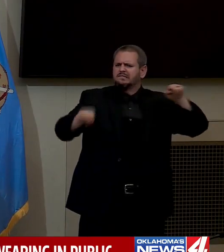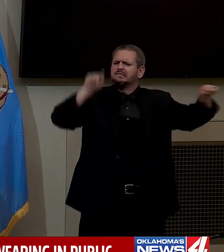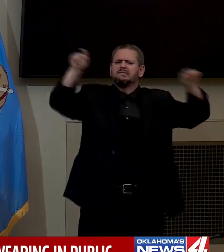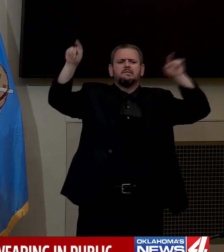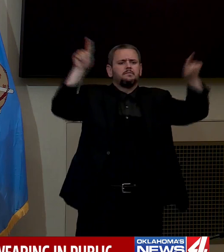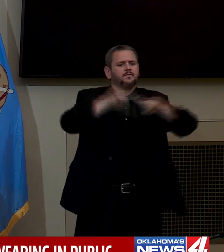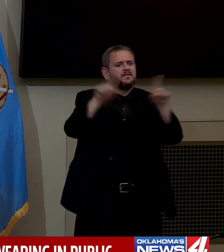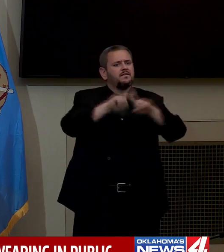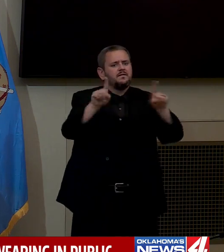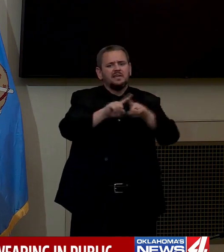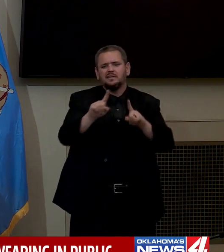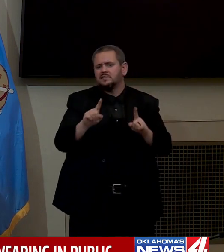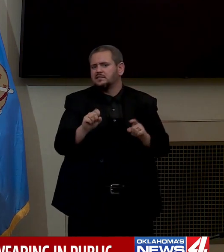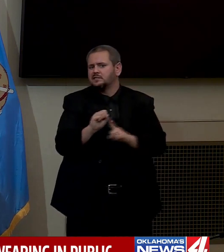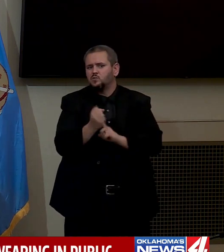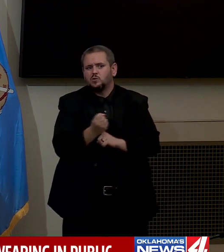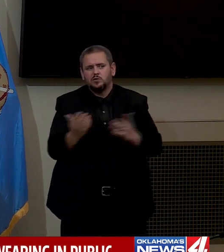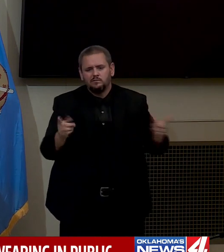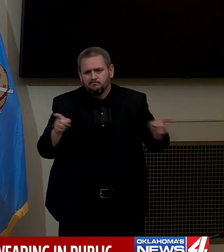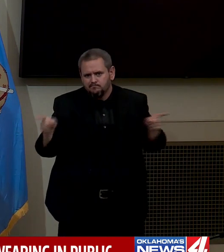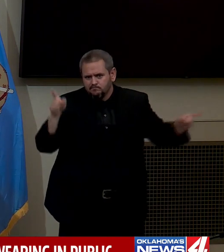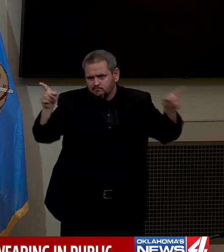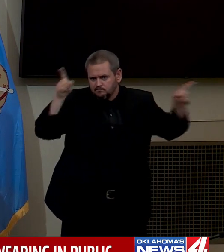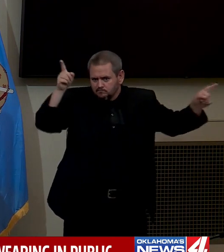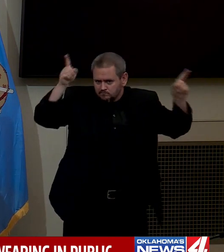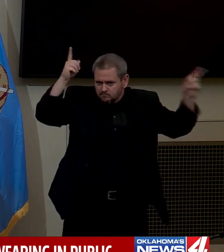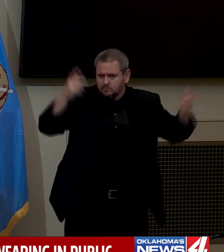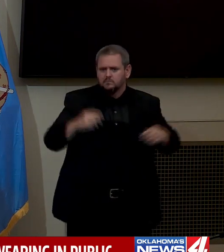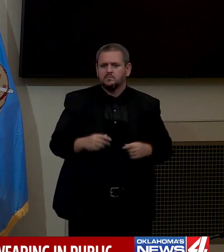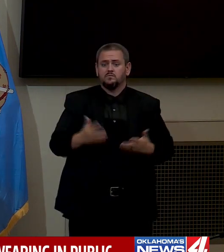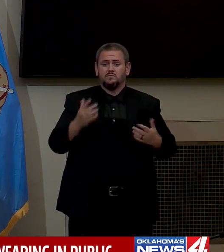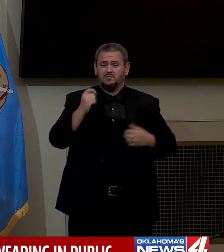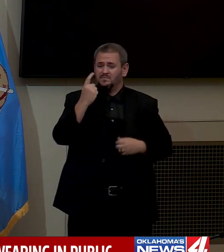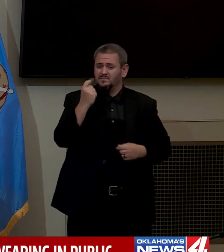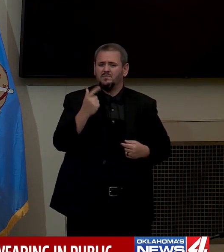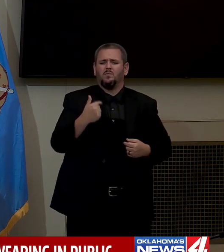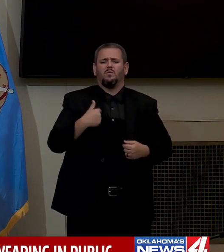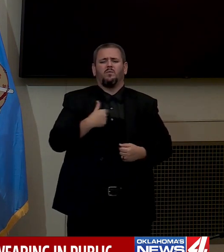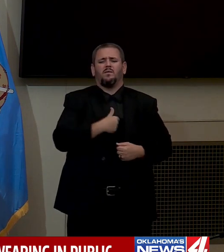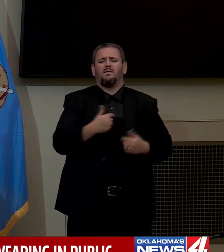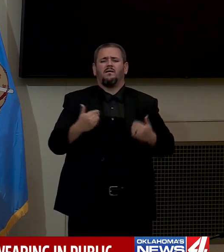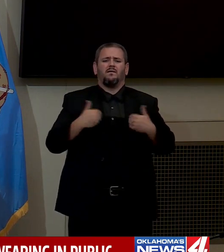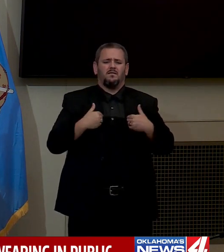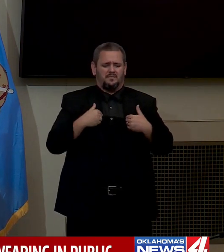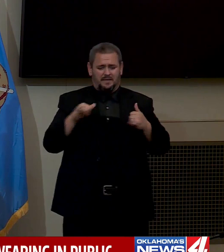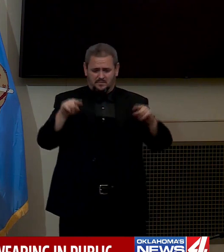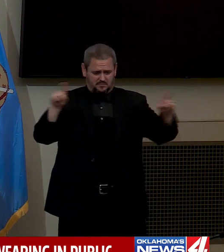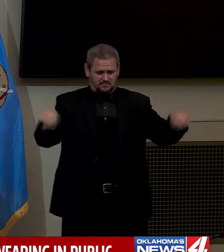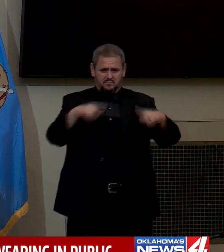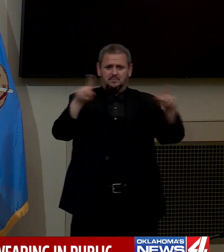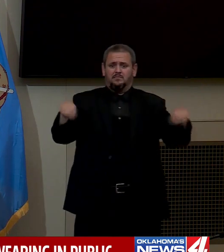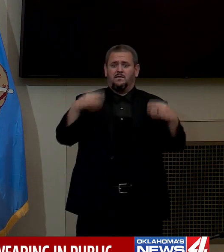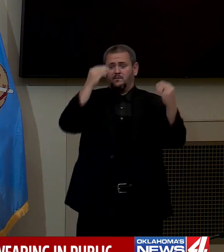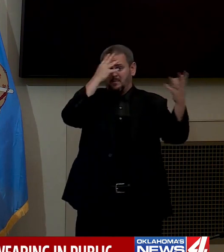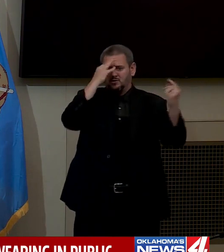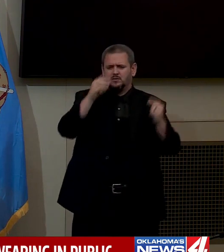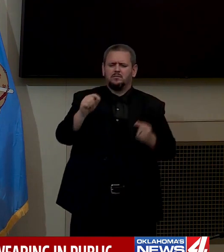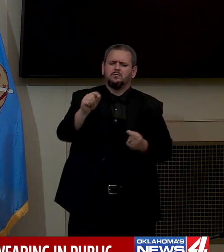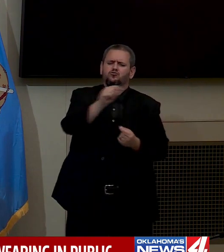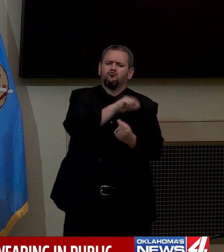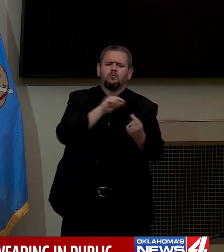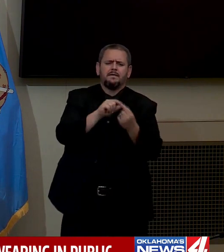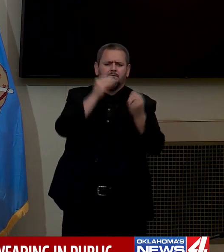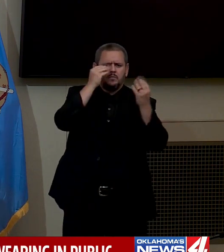guidance gives Oklahomans accurate pictures of the situation in their communities. It also